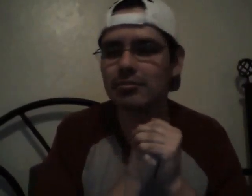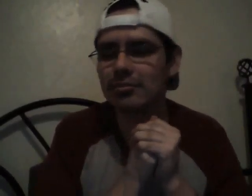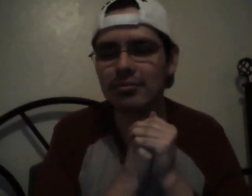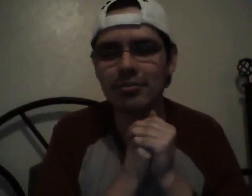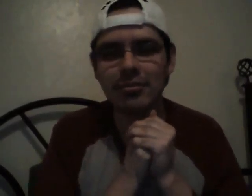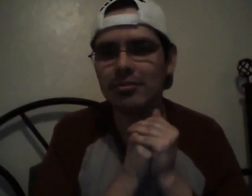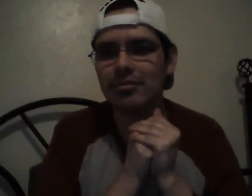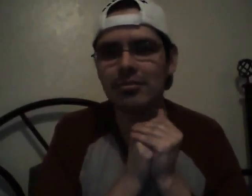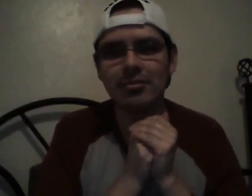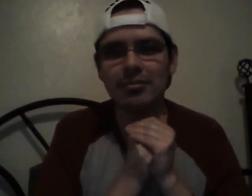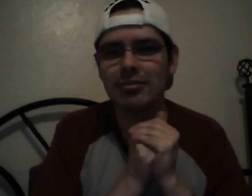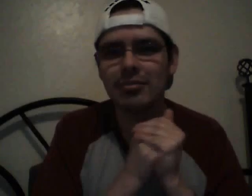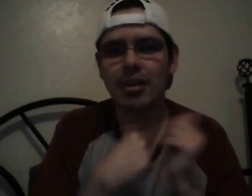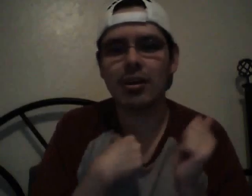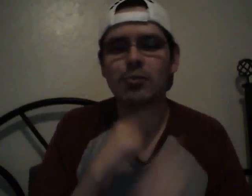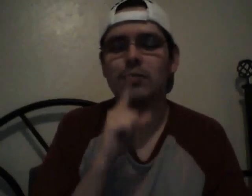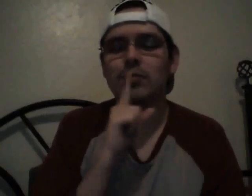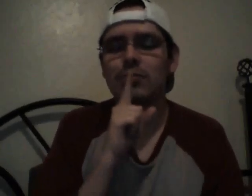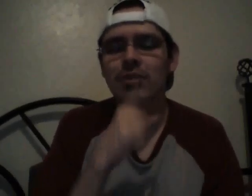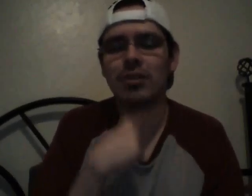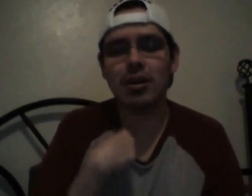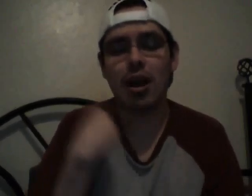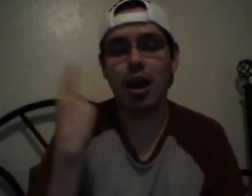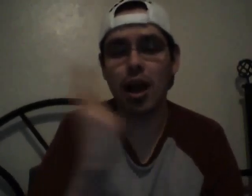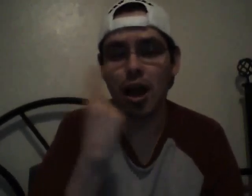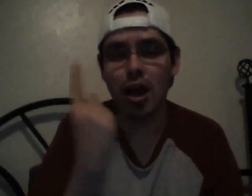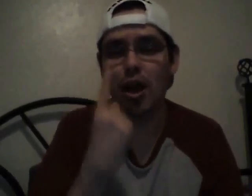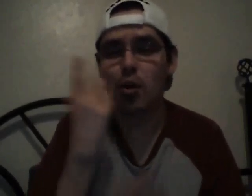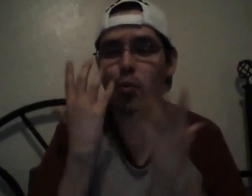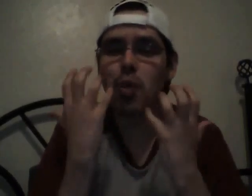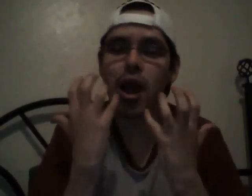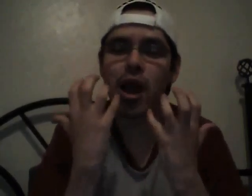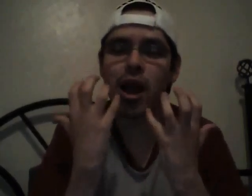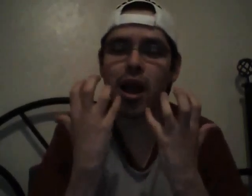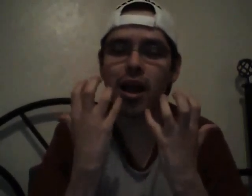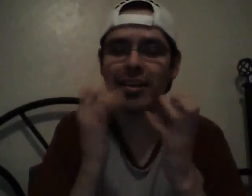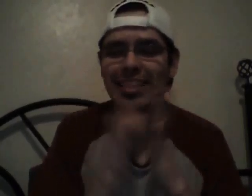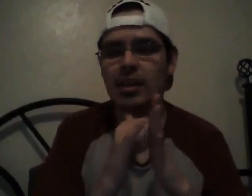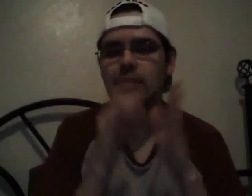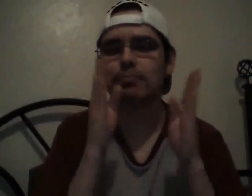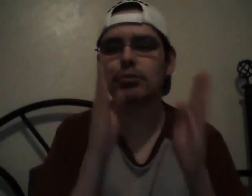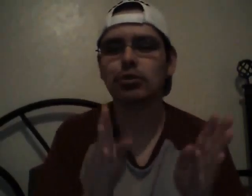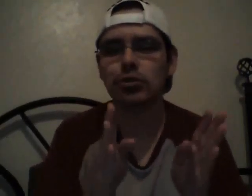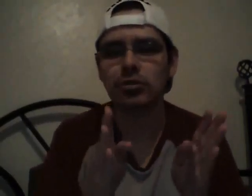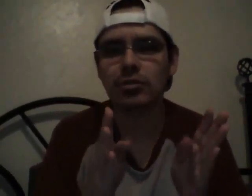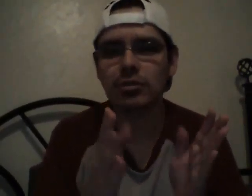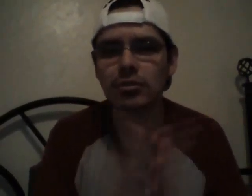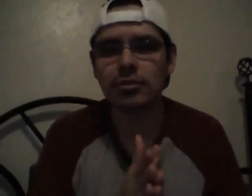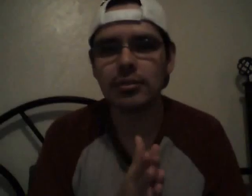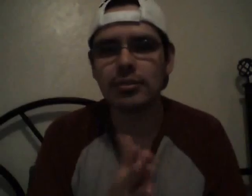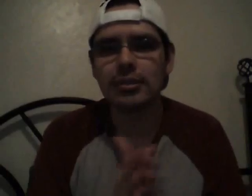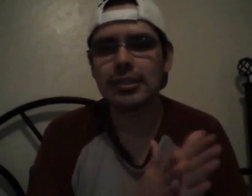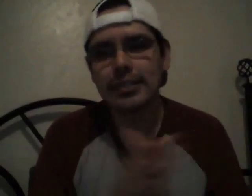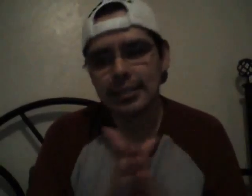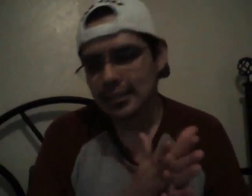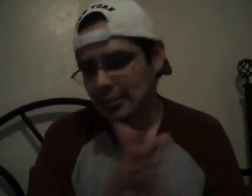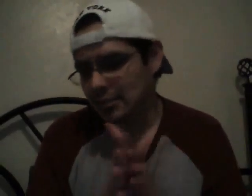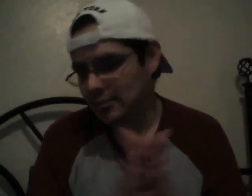looks legit, but the real bank says it's not. I'm glad I checked. I'm I called it. I don't know how much money is. An officer with the